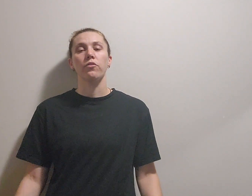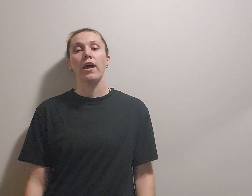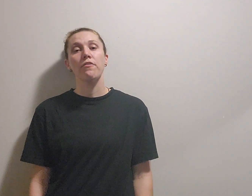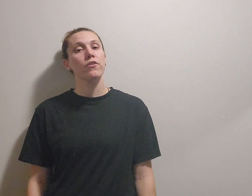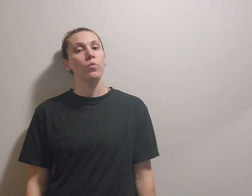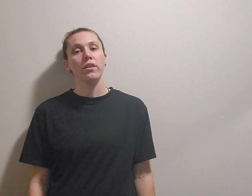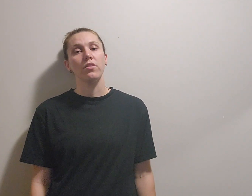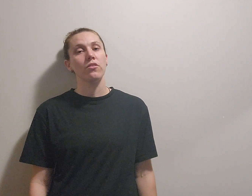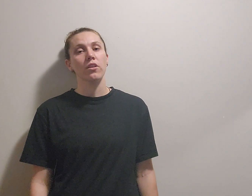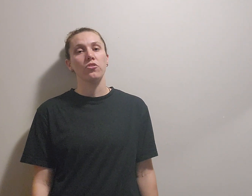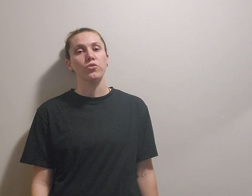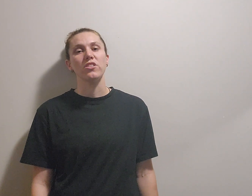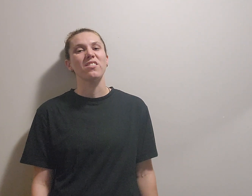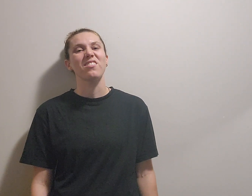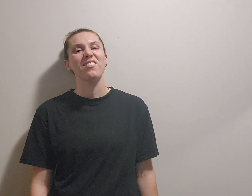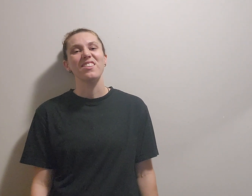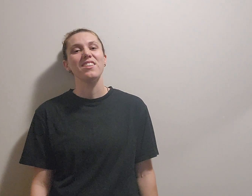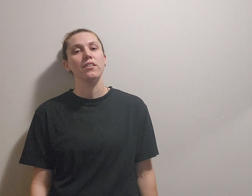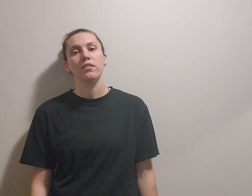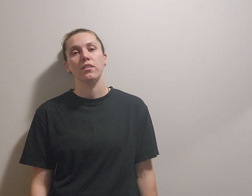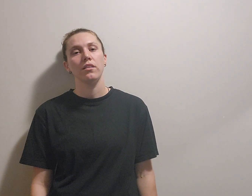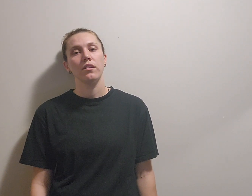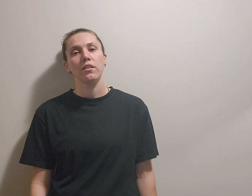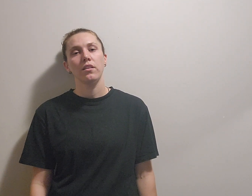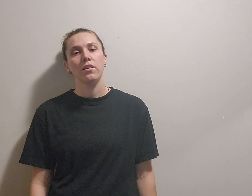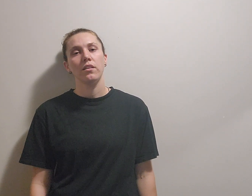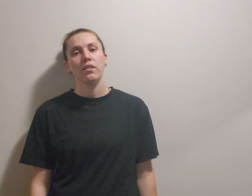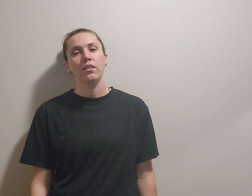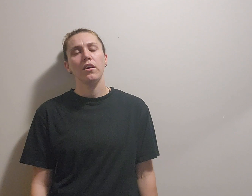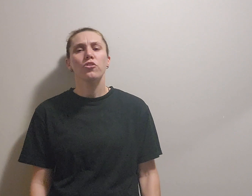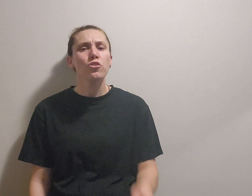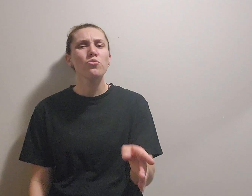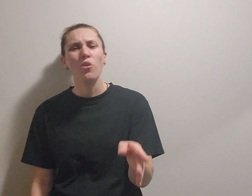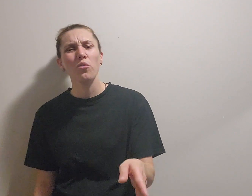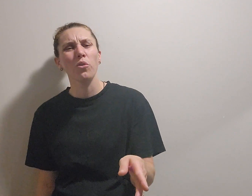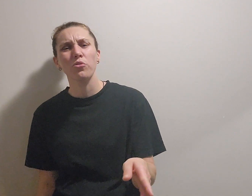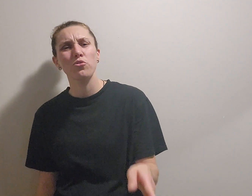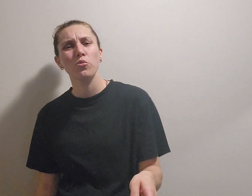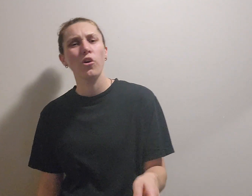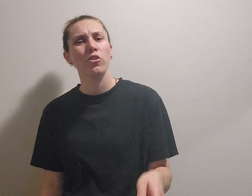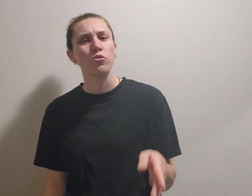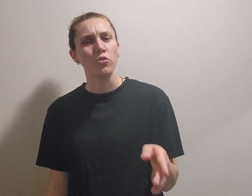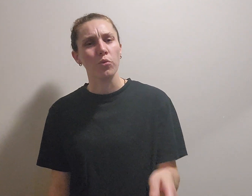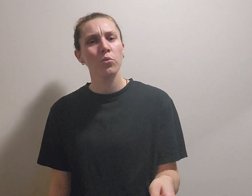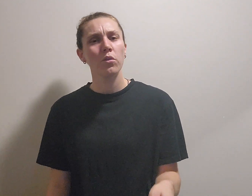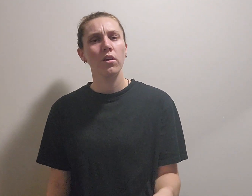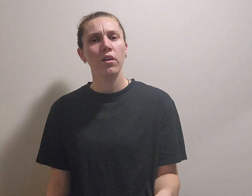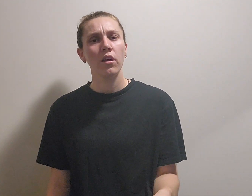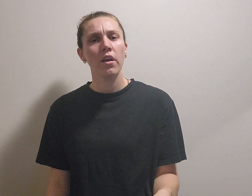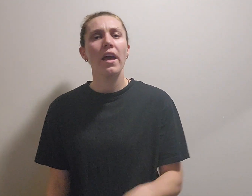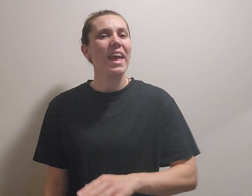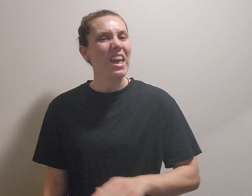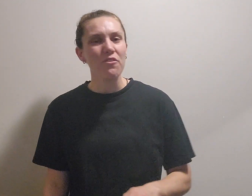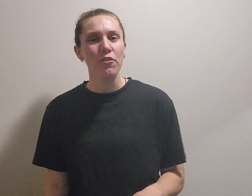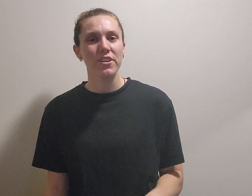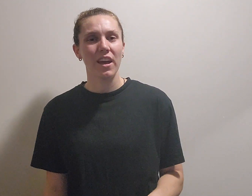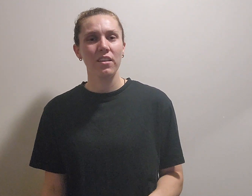for everyone in this country to sneer. Do you know what social workers do every day?